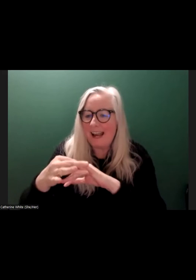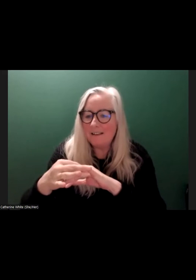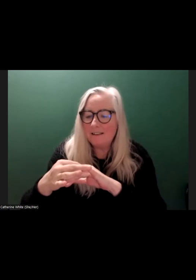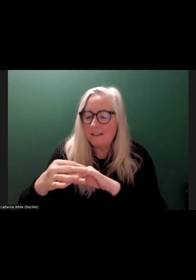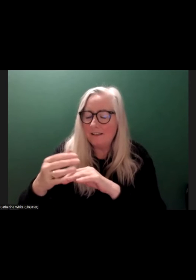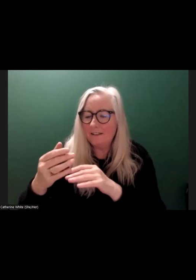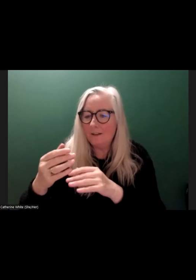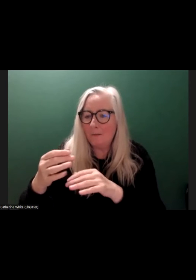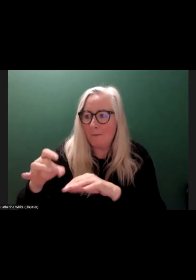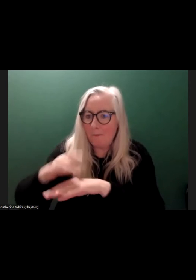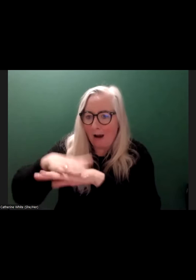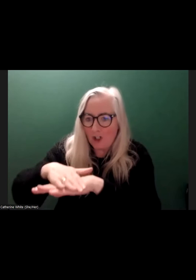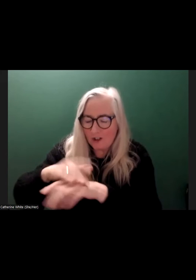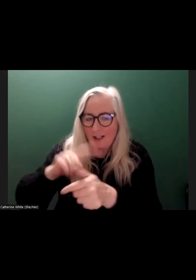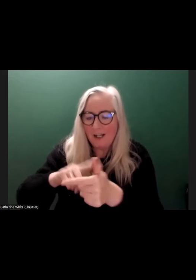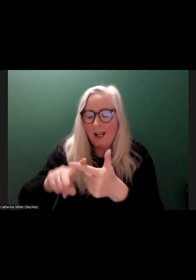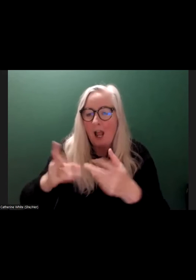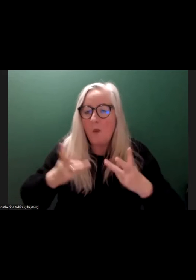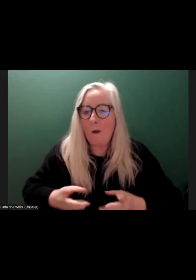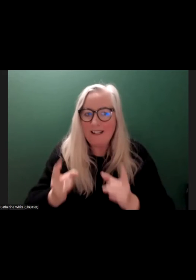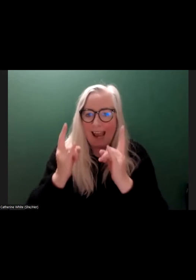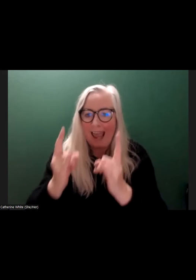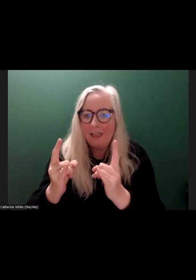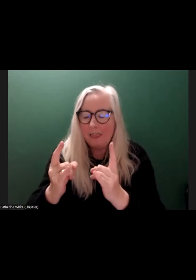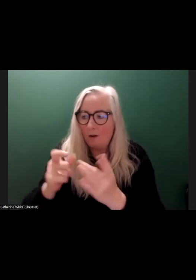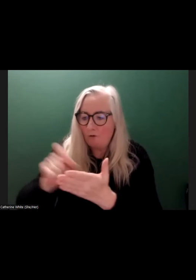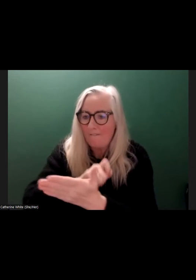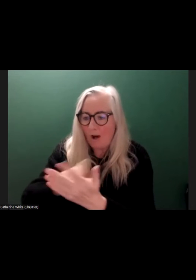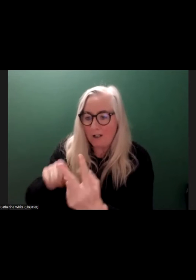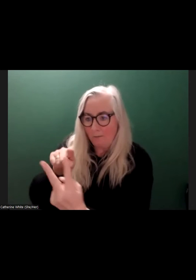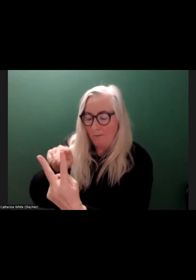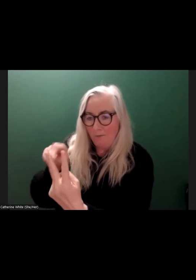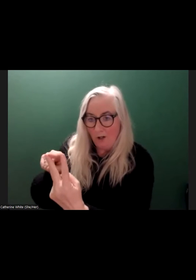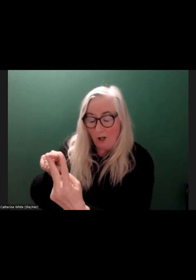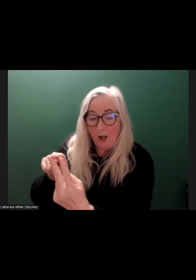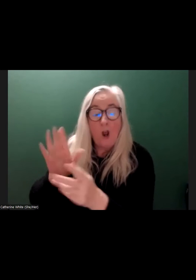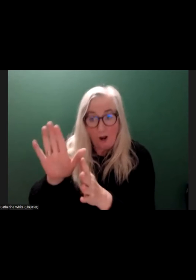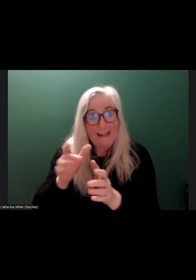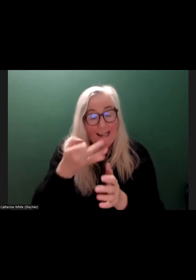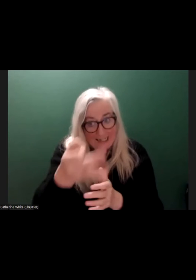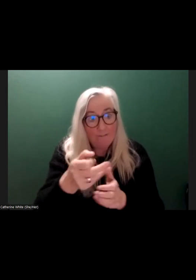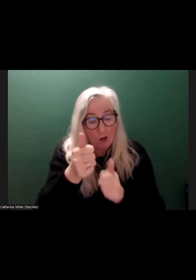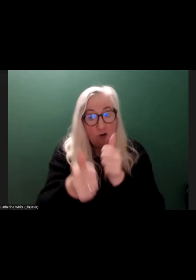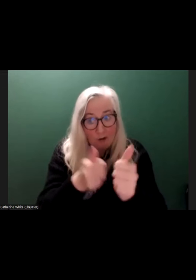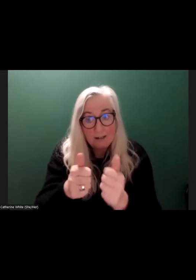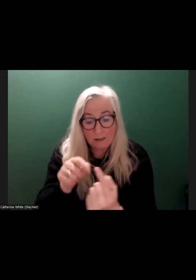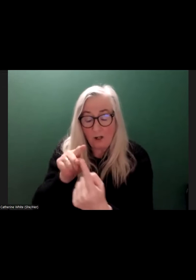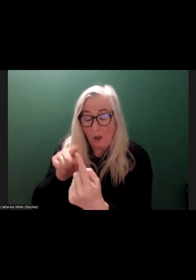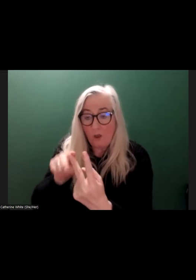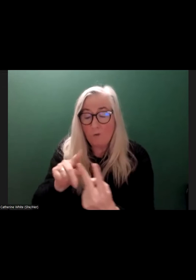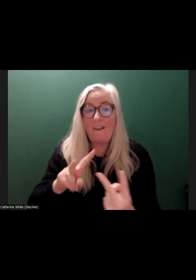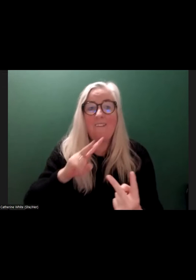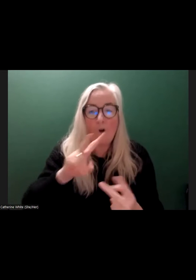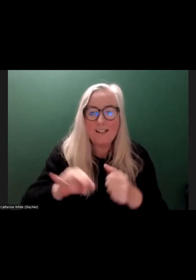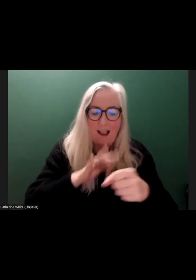and the women's health referendum. Those two. We have to give credit where credit is due. Those were the voice of the people. That